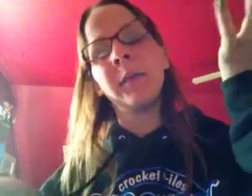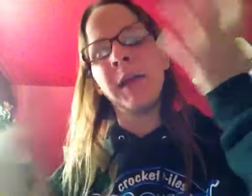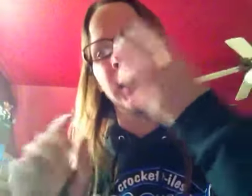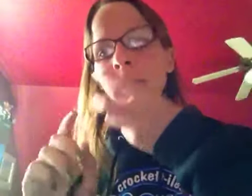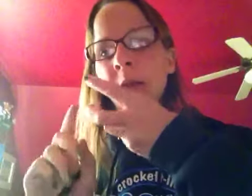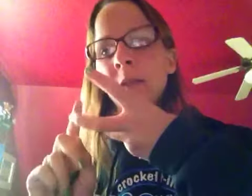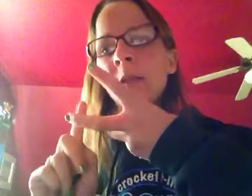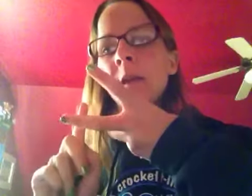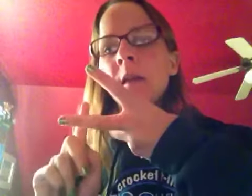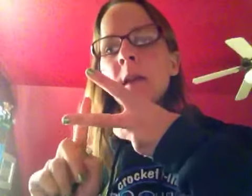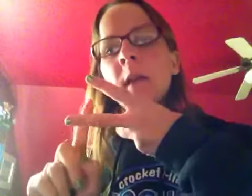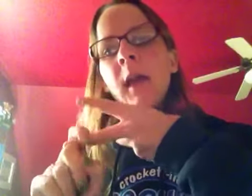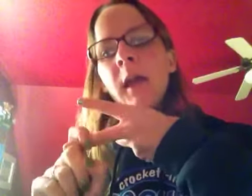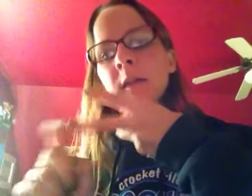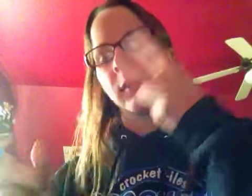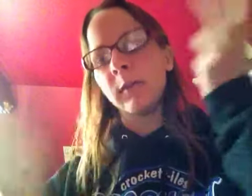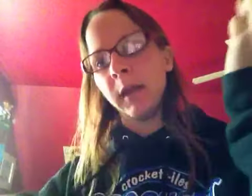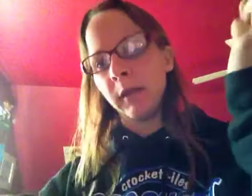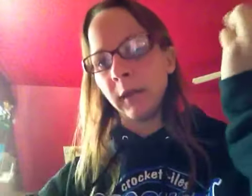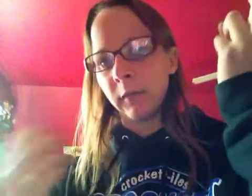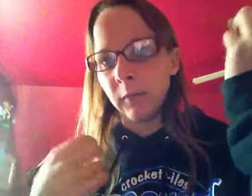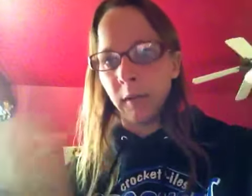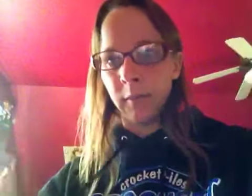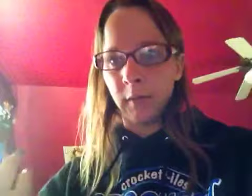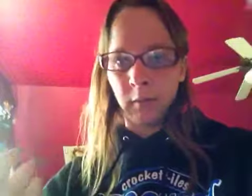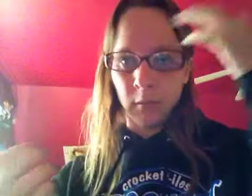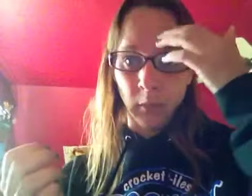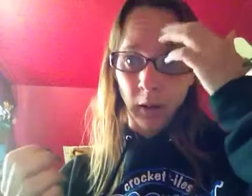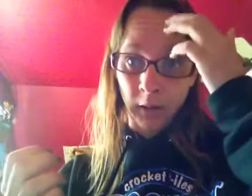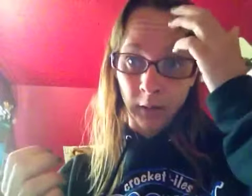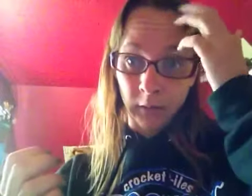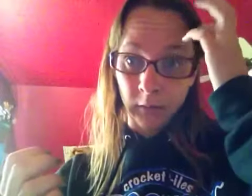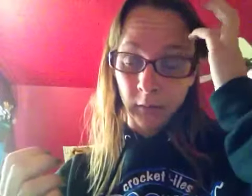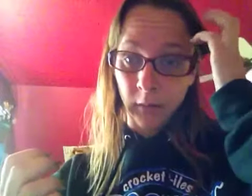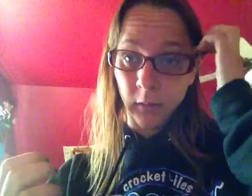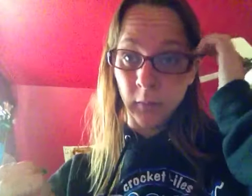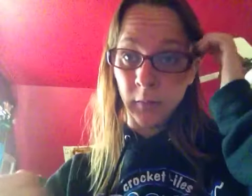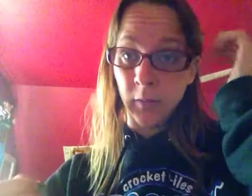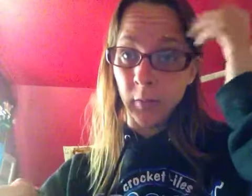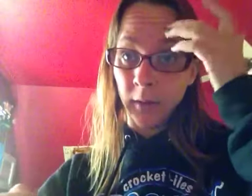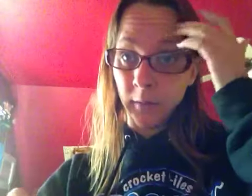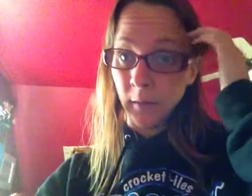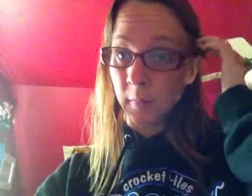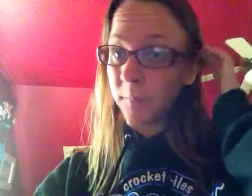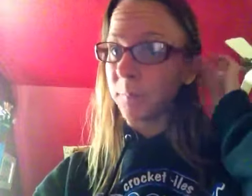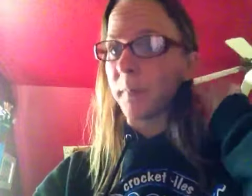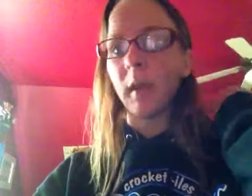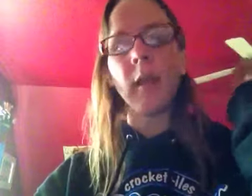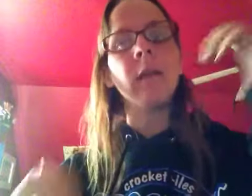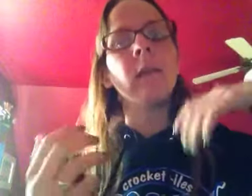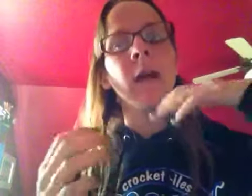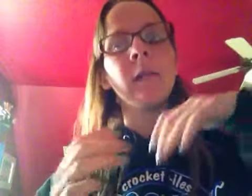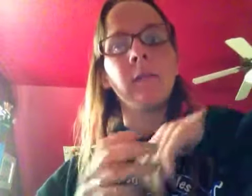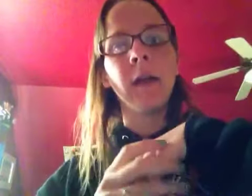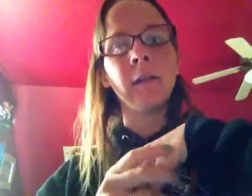painting place and you can paint like wherever you want and whatever you want there. Here it's a lot of fun.